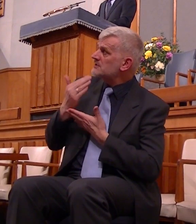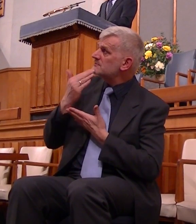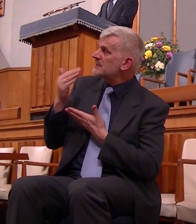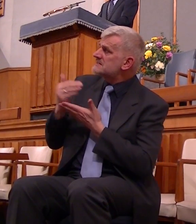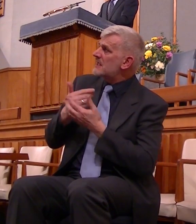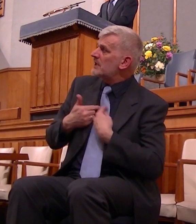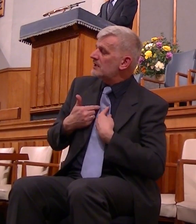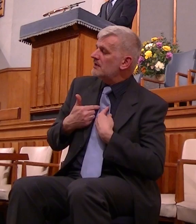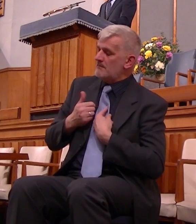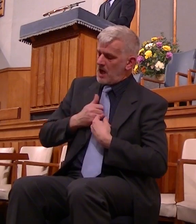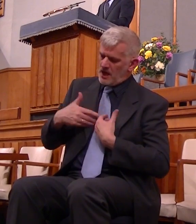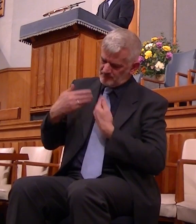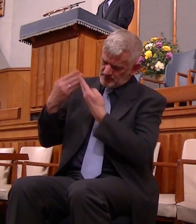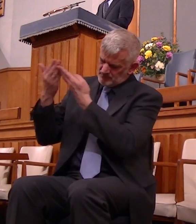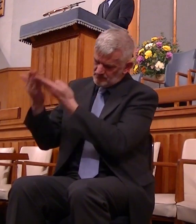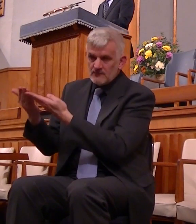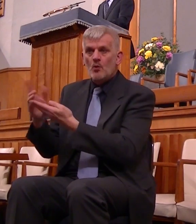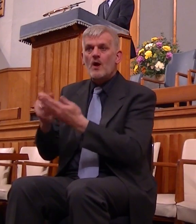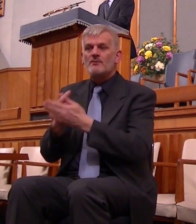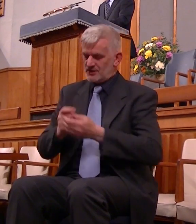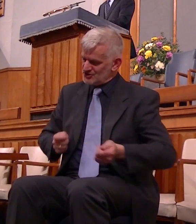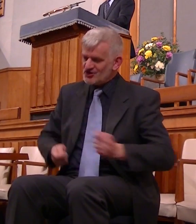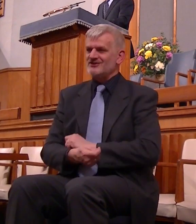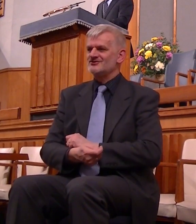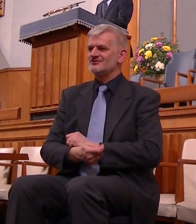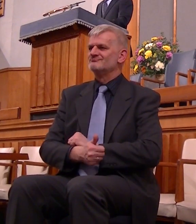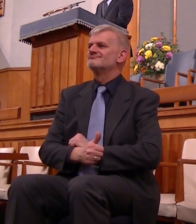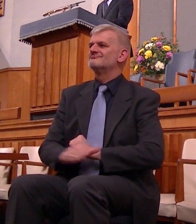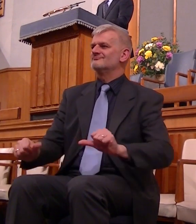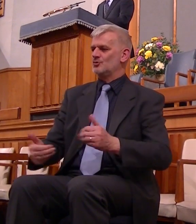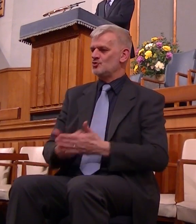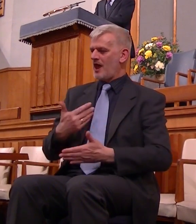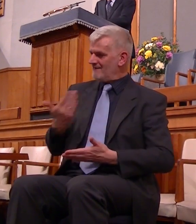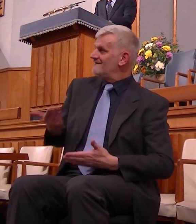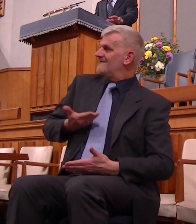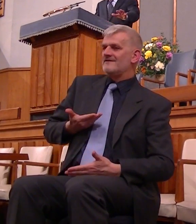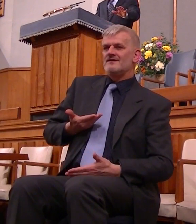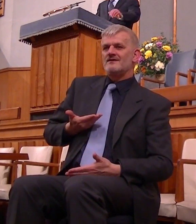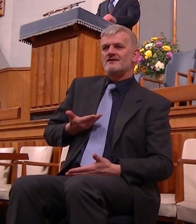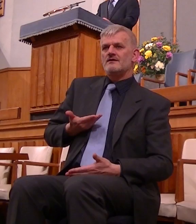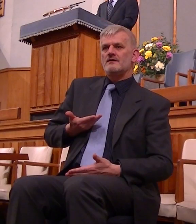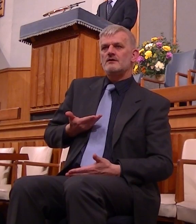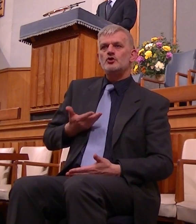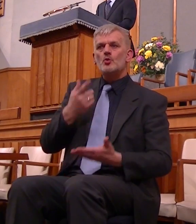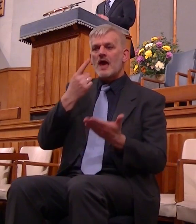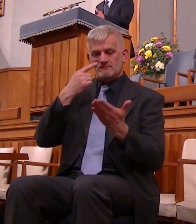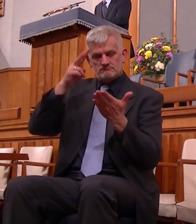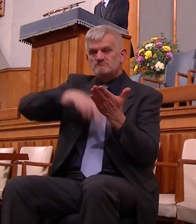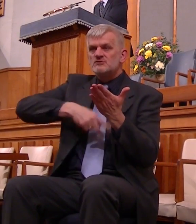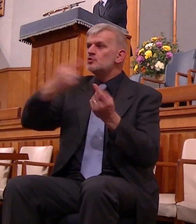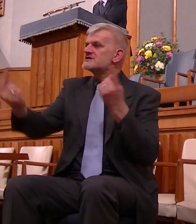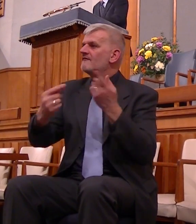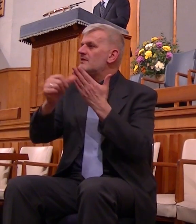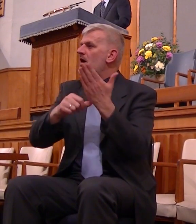and then he transforms us and changes us and gives us new life and wherever you go in the scripture the